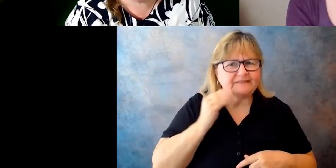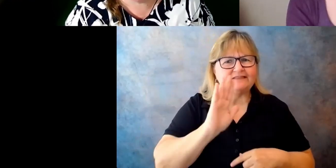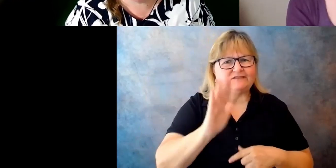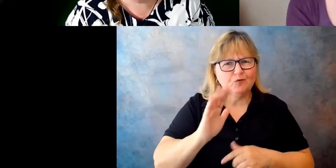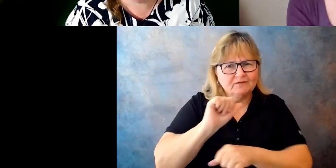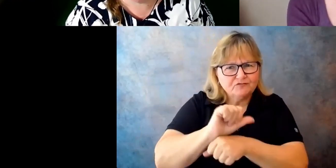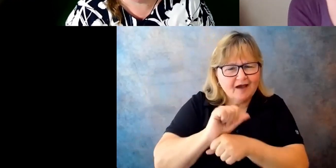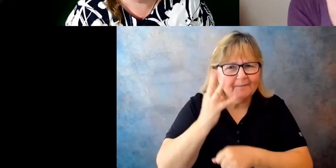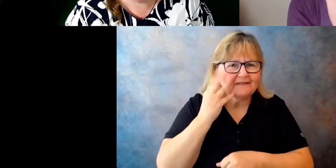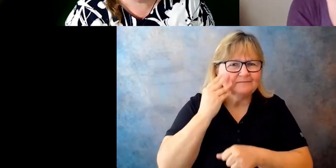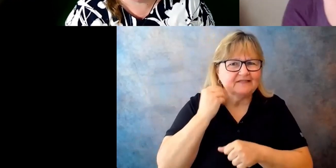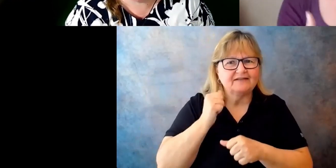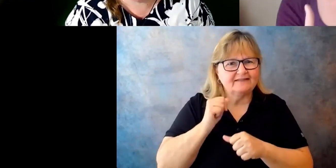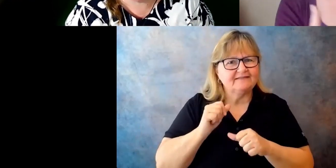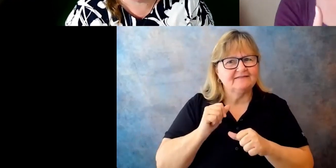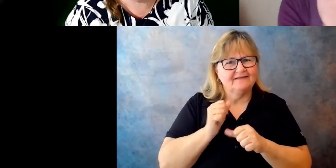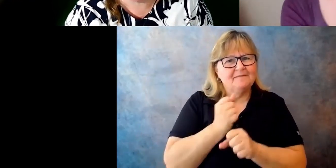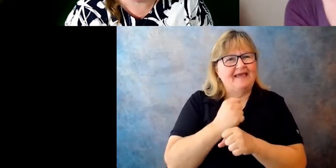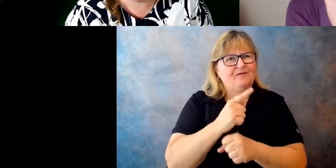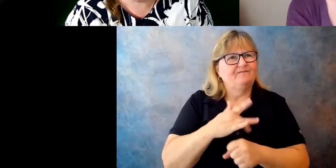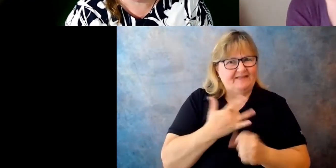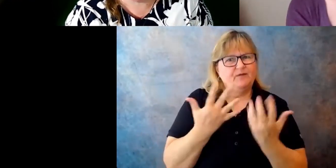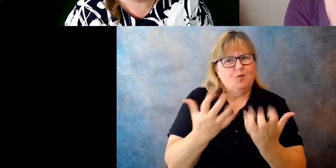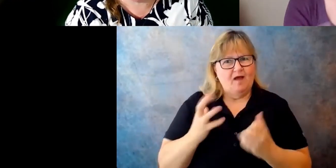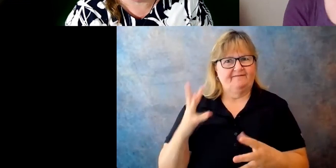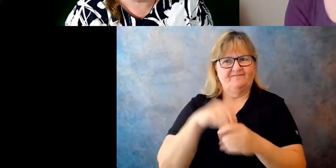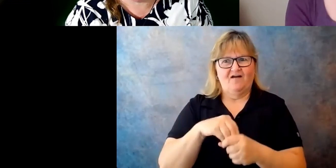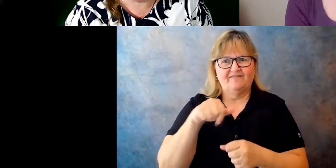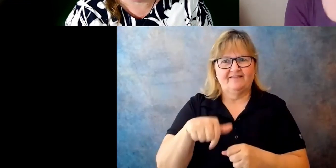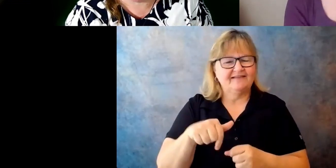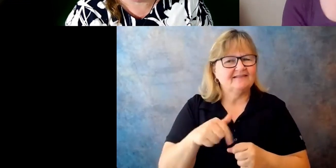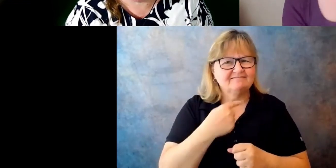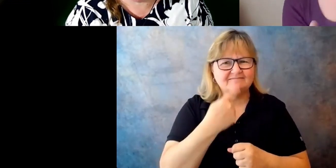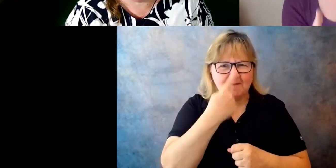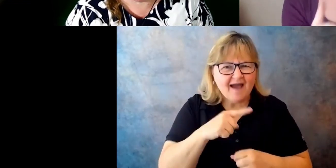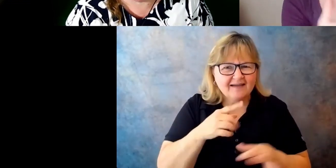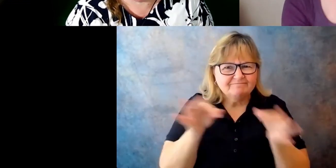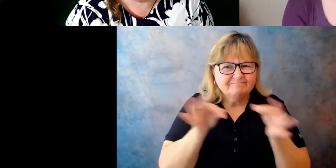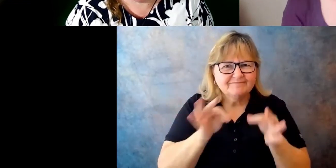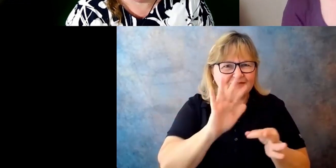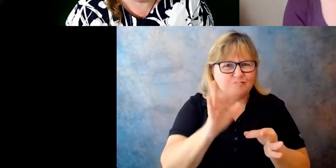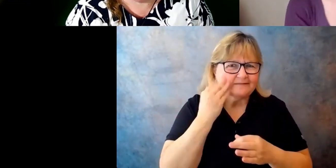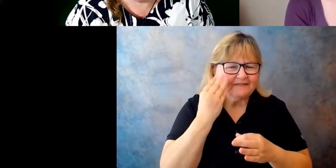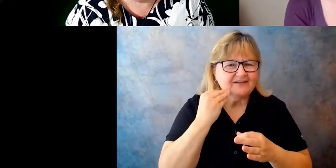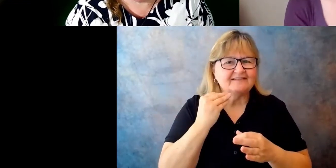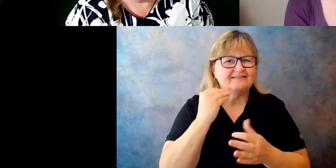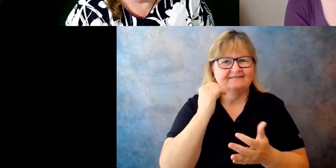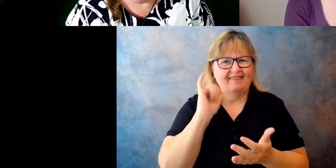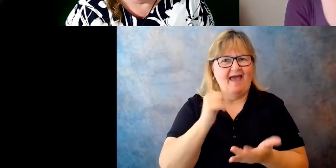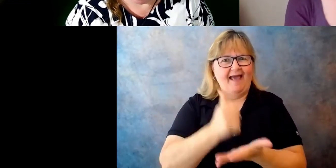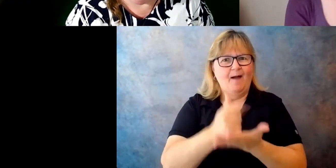you toward wanting to be involved or were you dragged kicking and screaming? Tell us a little bit about your experience that made you want to be involved.